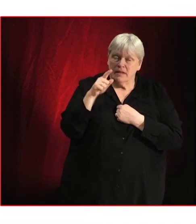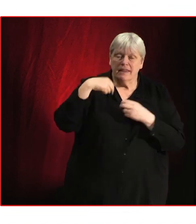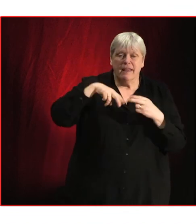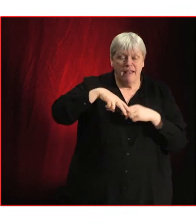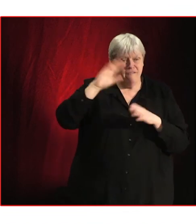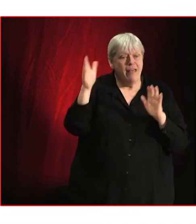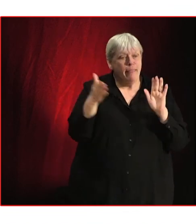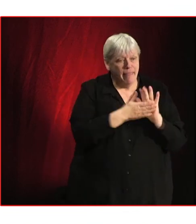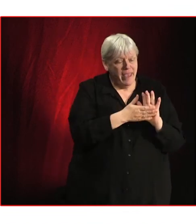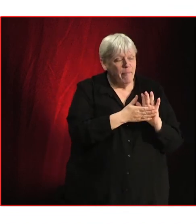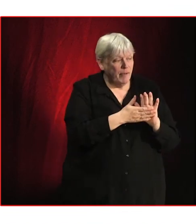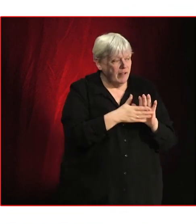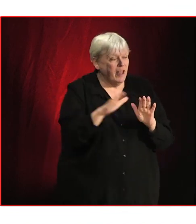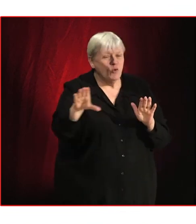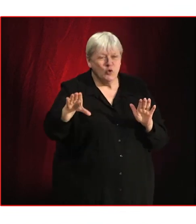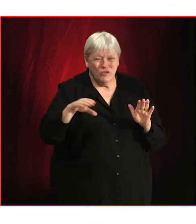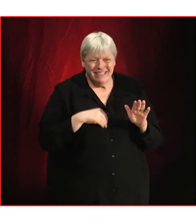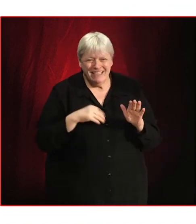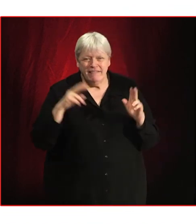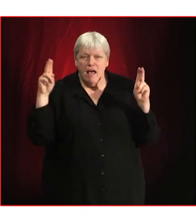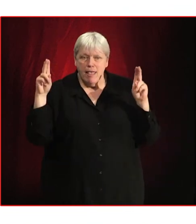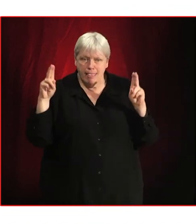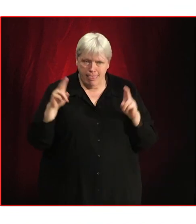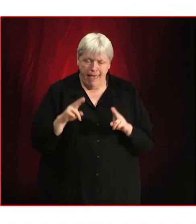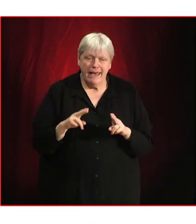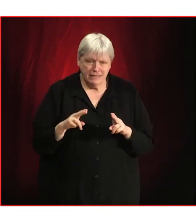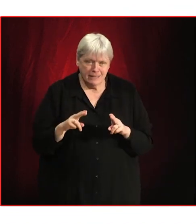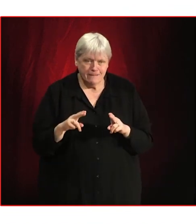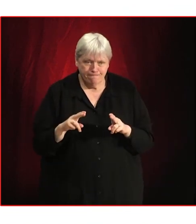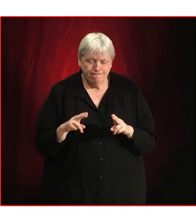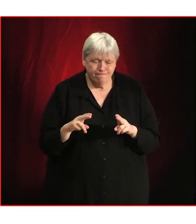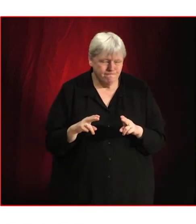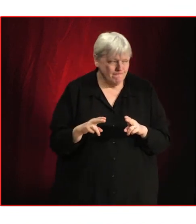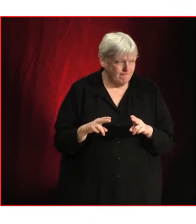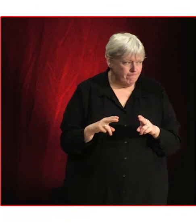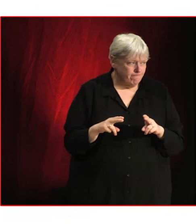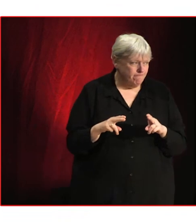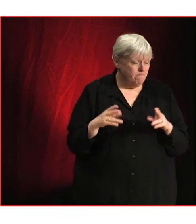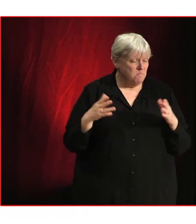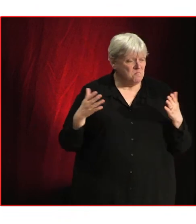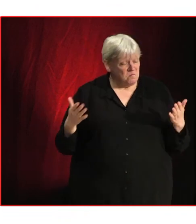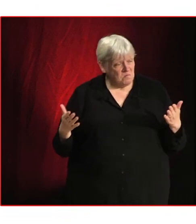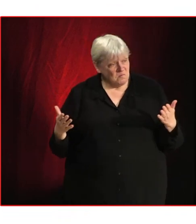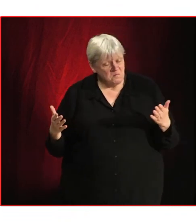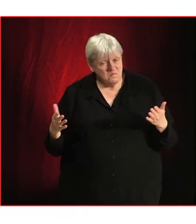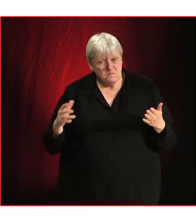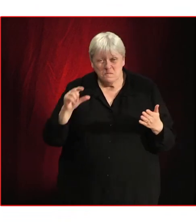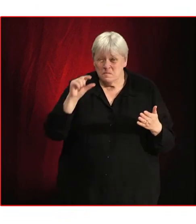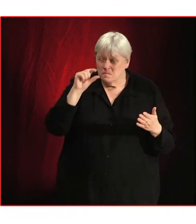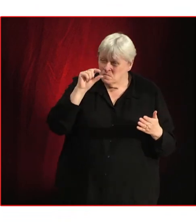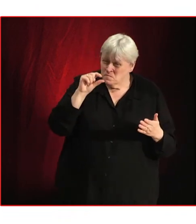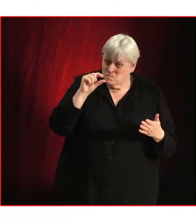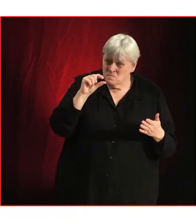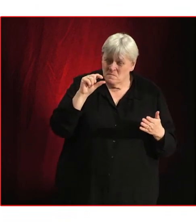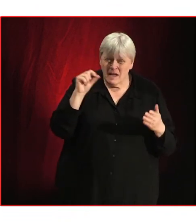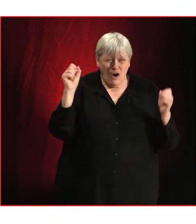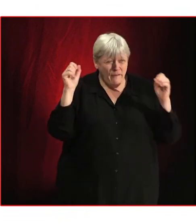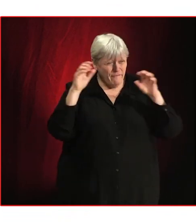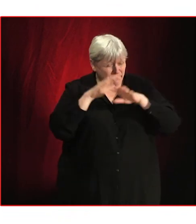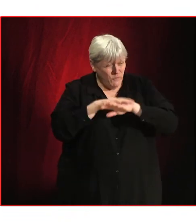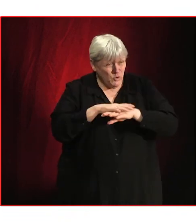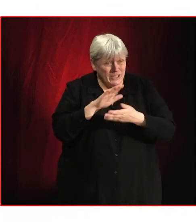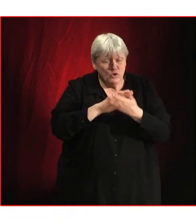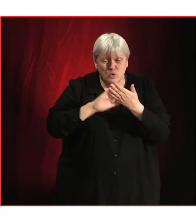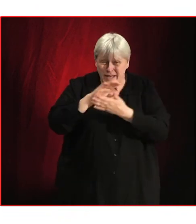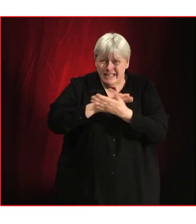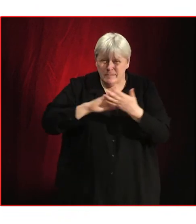a label, I'd have received a smaller piece of an already small pie. Granted, it is a wee bit confusing to explain